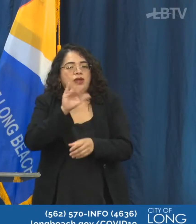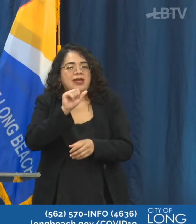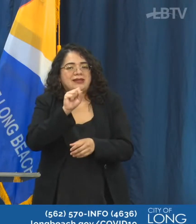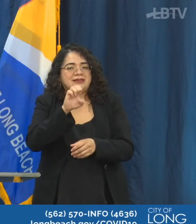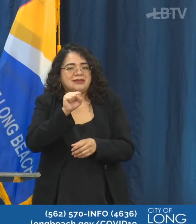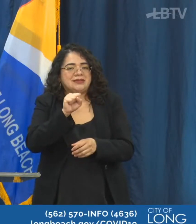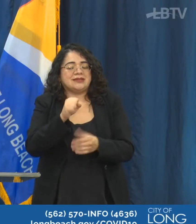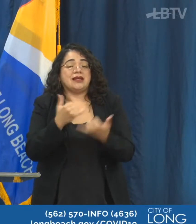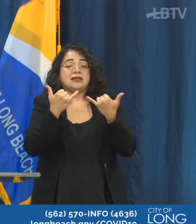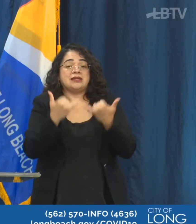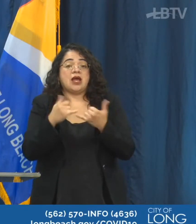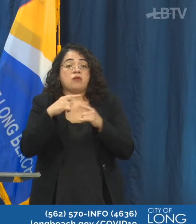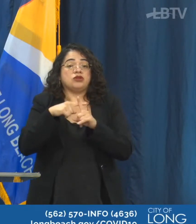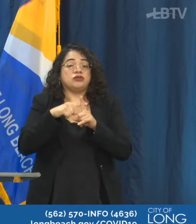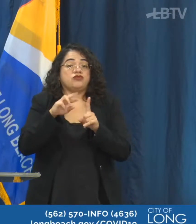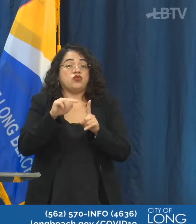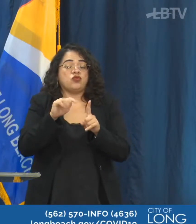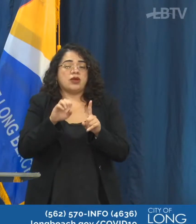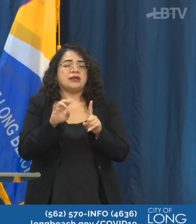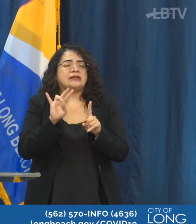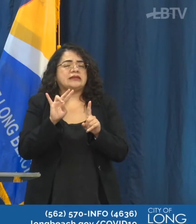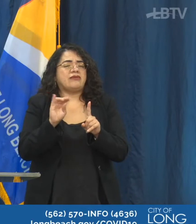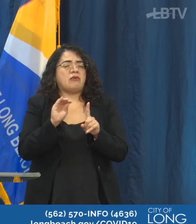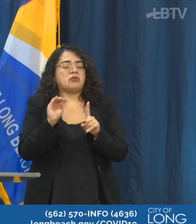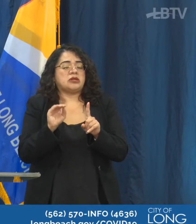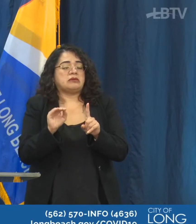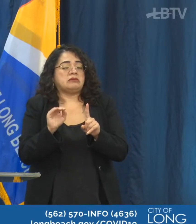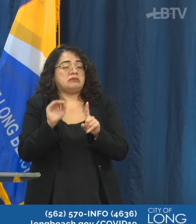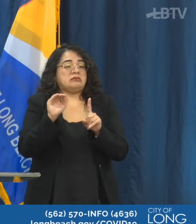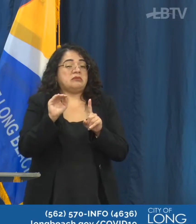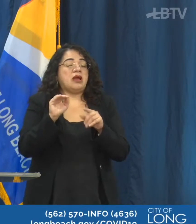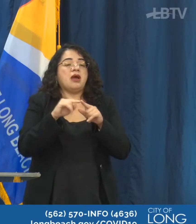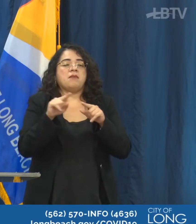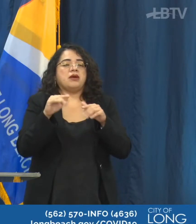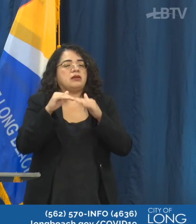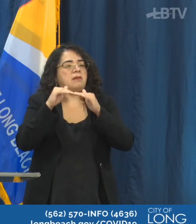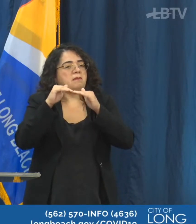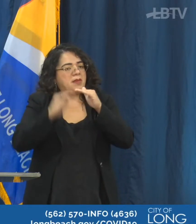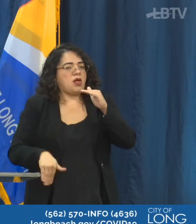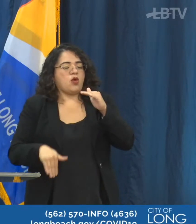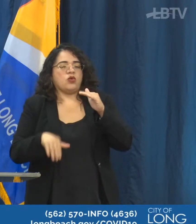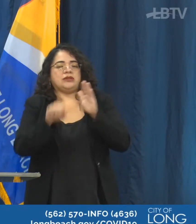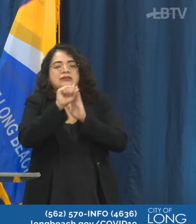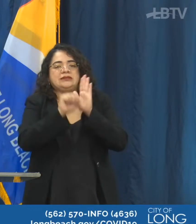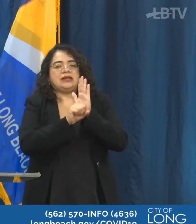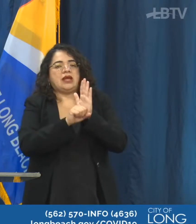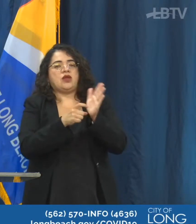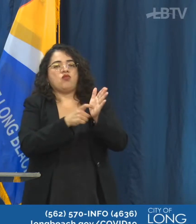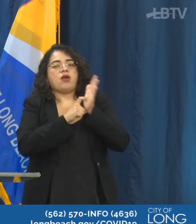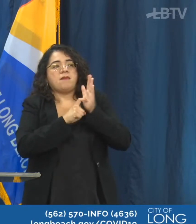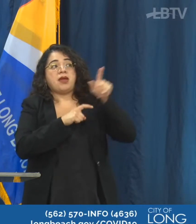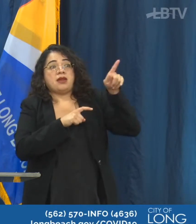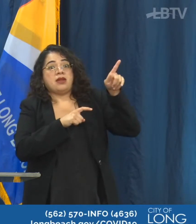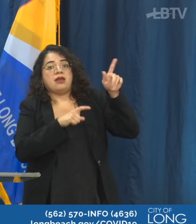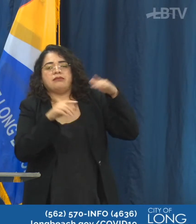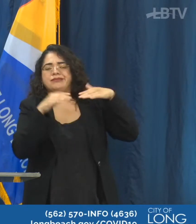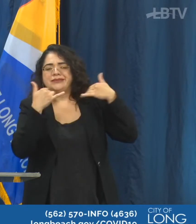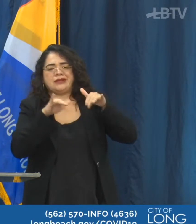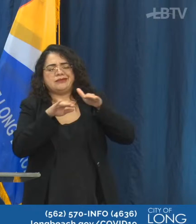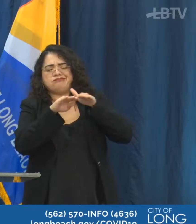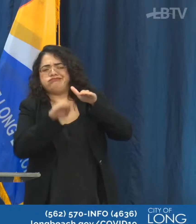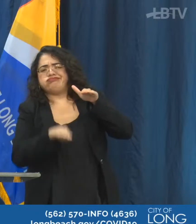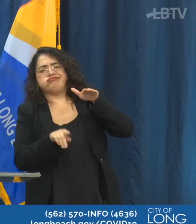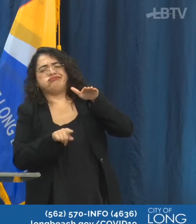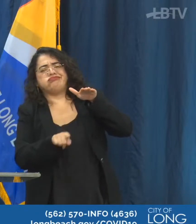7%, which is up slightly but still well below the figures that the state recommended. Thank you.